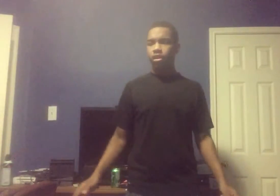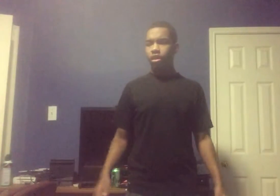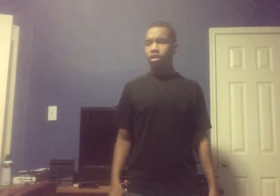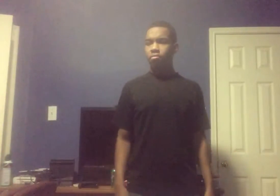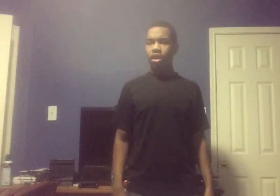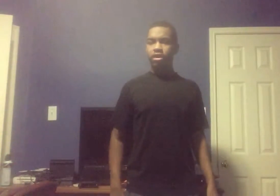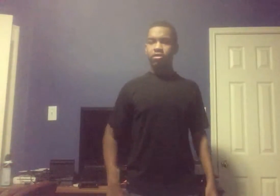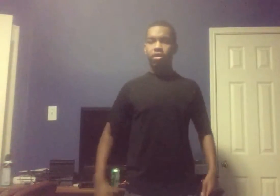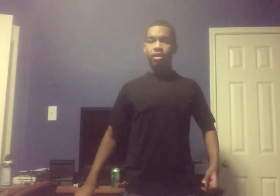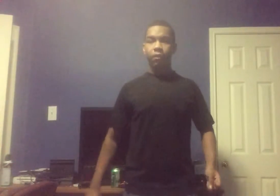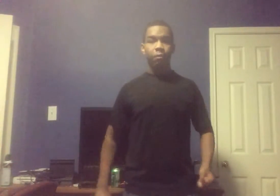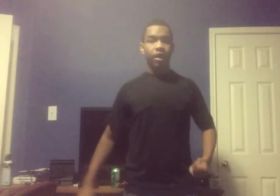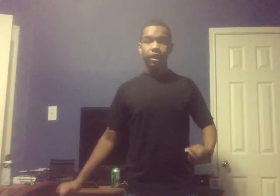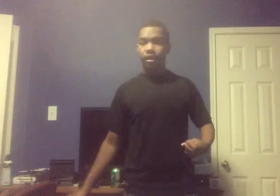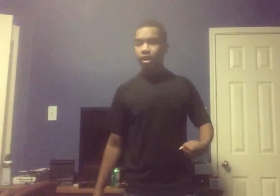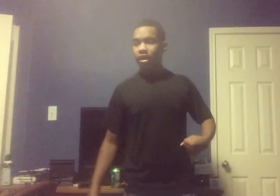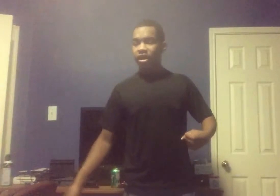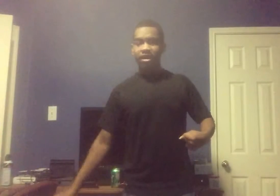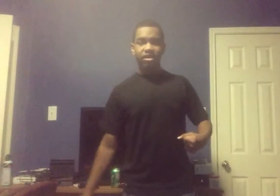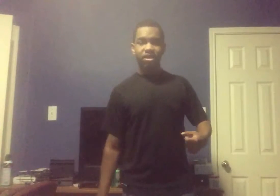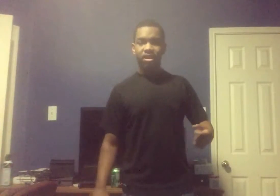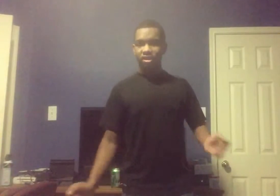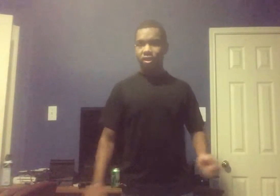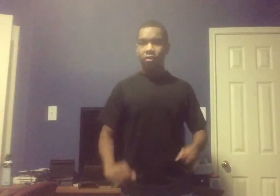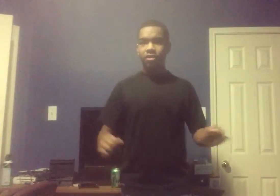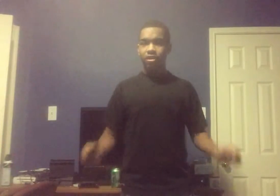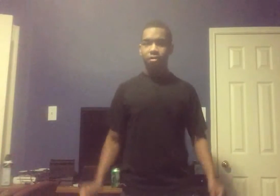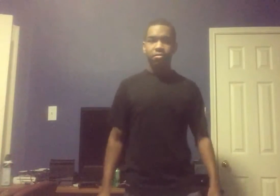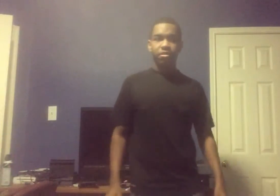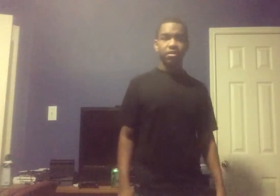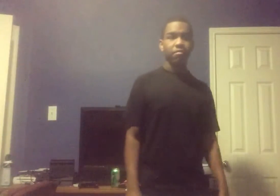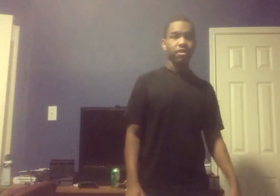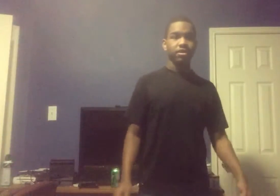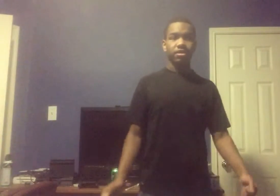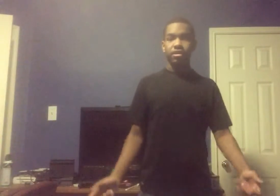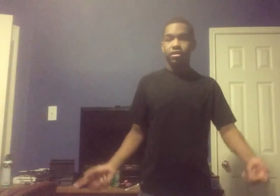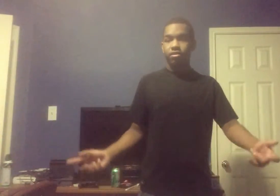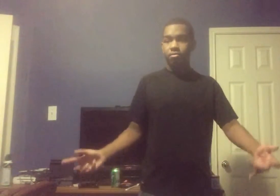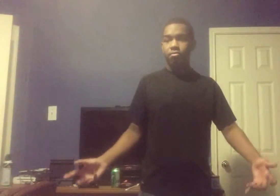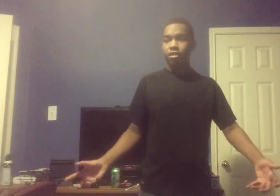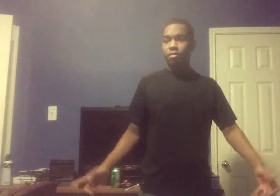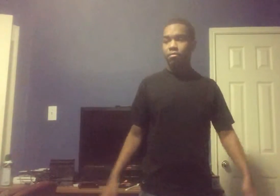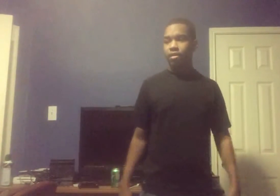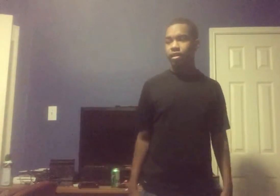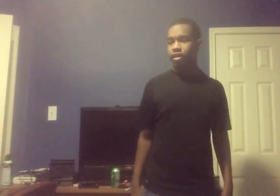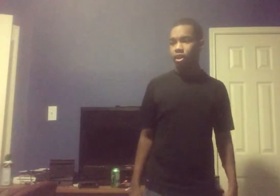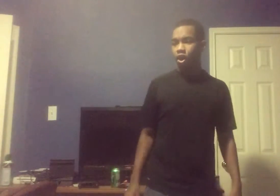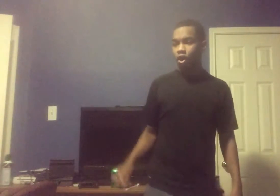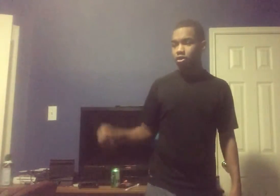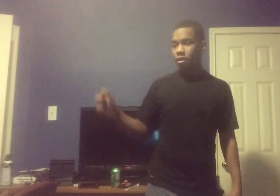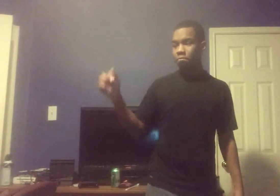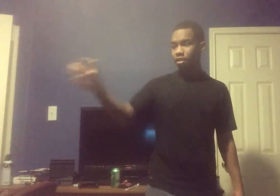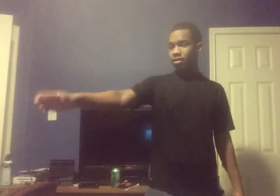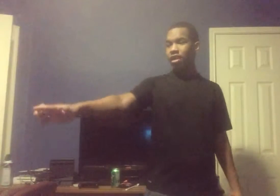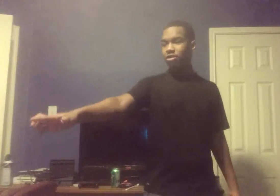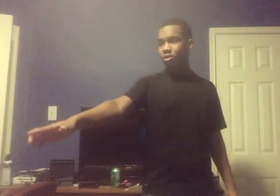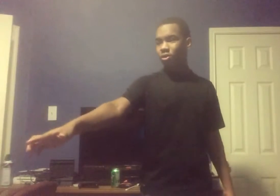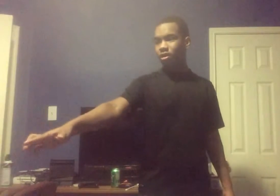Mike is like Okay We might Start You know He starts Peffing himself Because this is Must be a big thing So he busts down The door